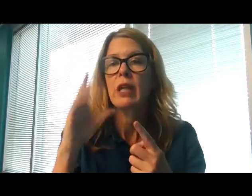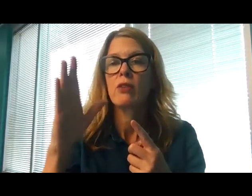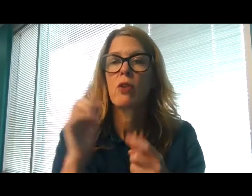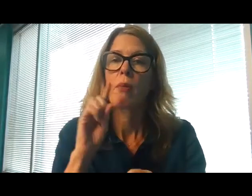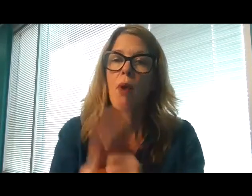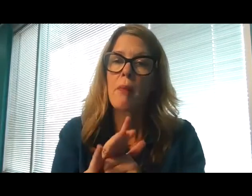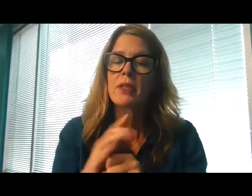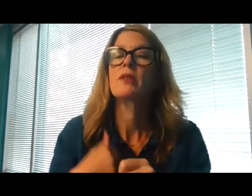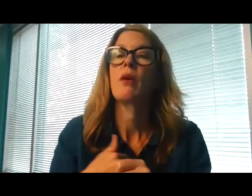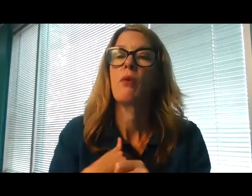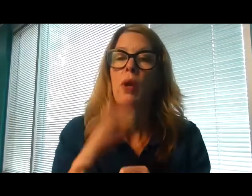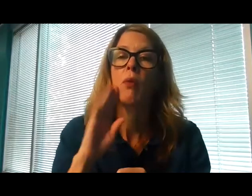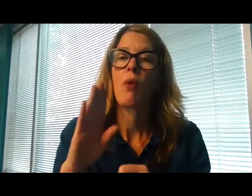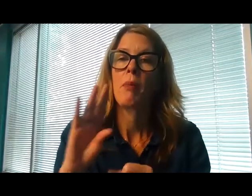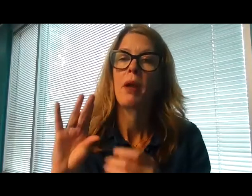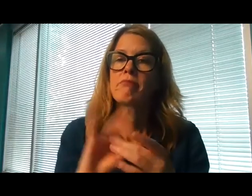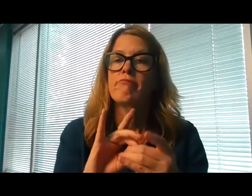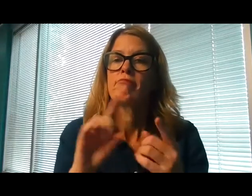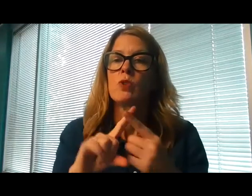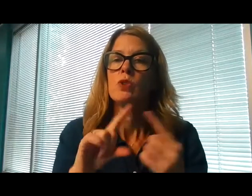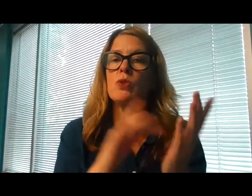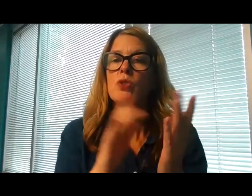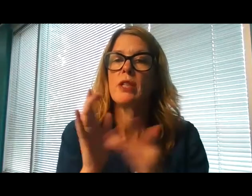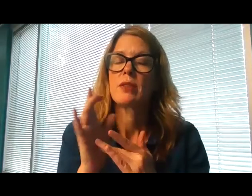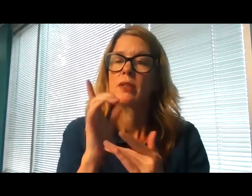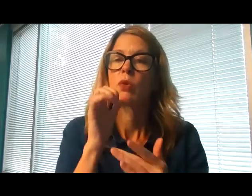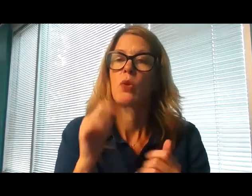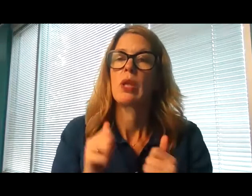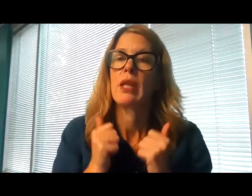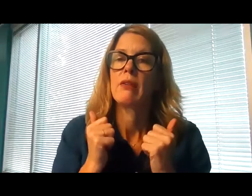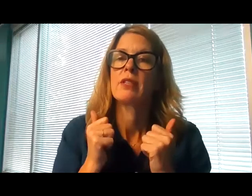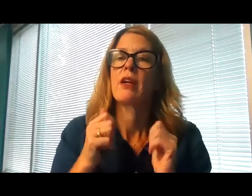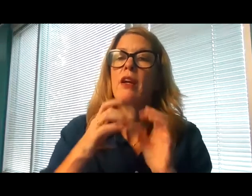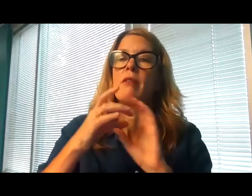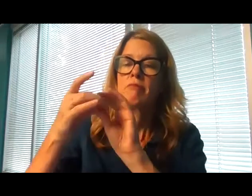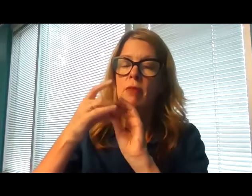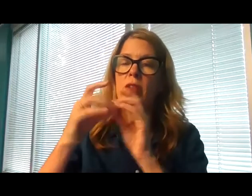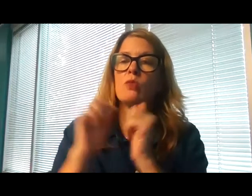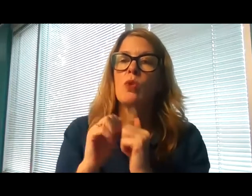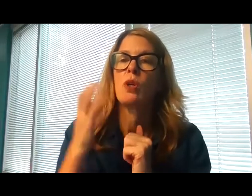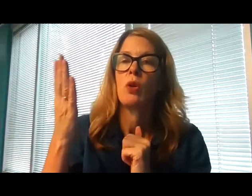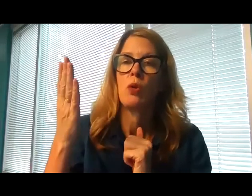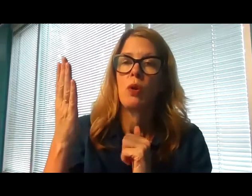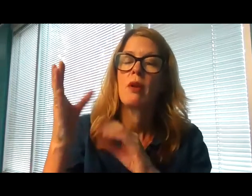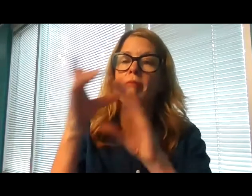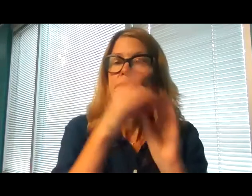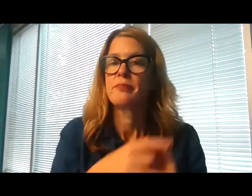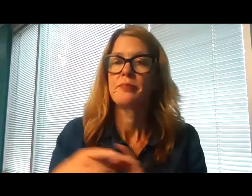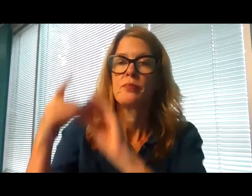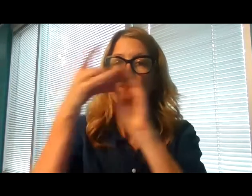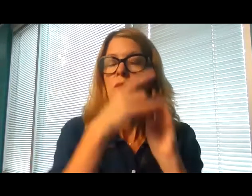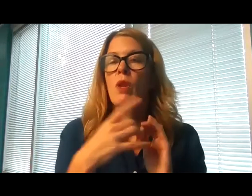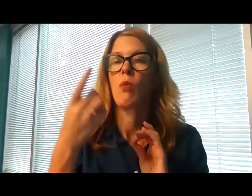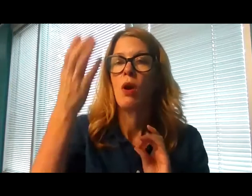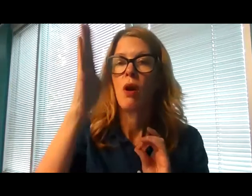Through Jesus Christ our Lord, who lives and reigns with you and the Holy Spirit, one God, forever and ever. Amen.